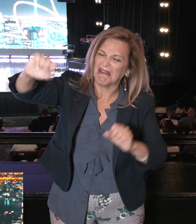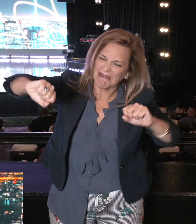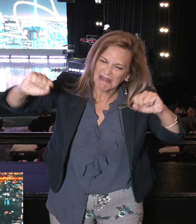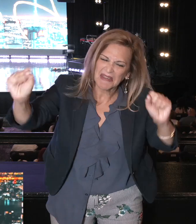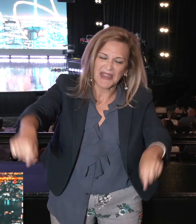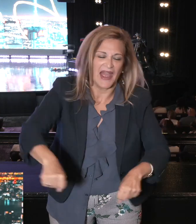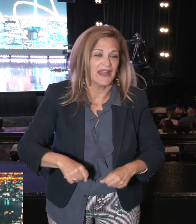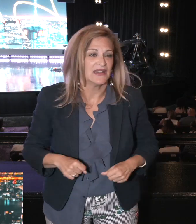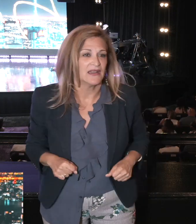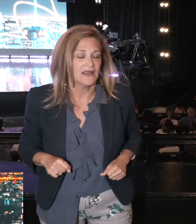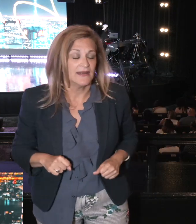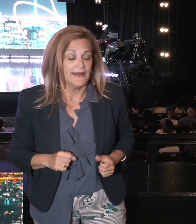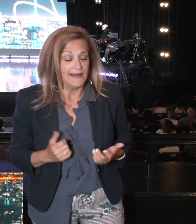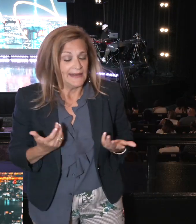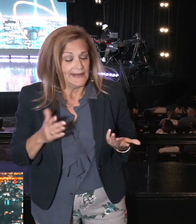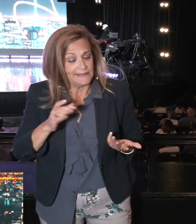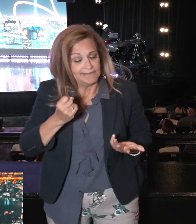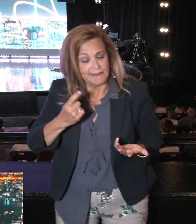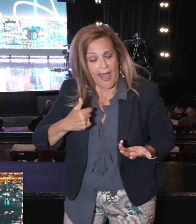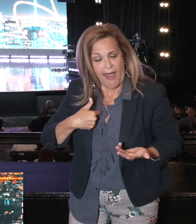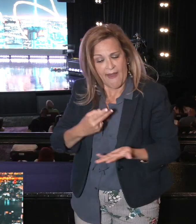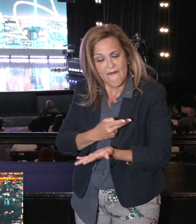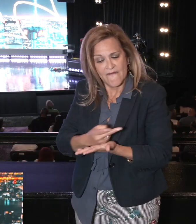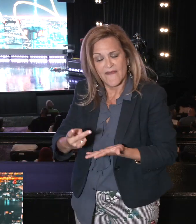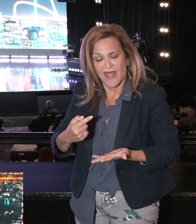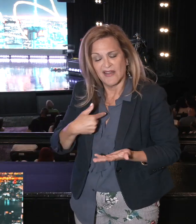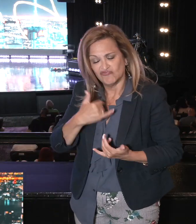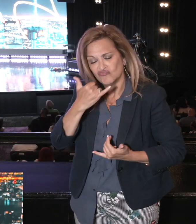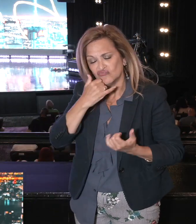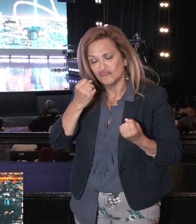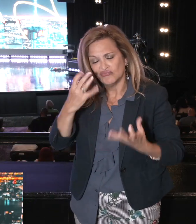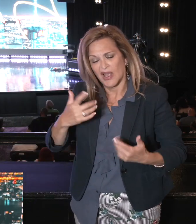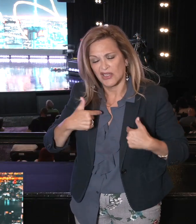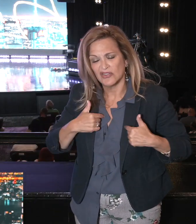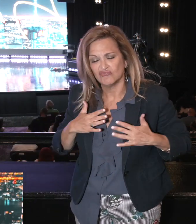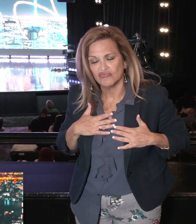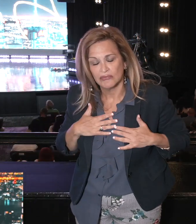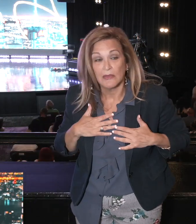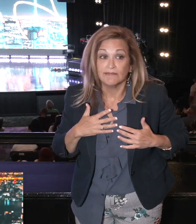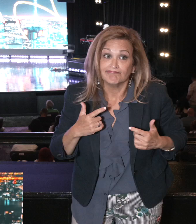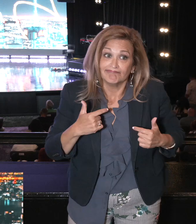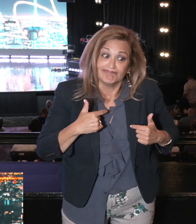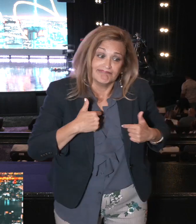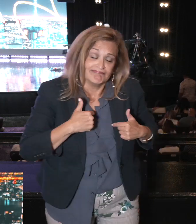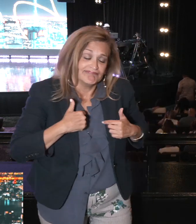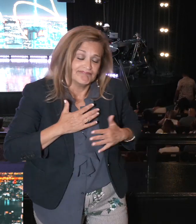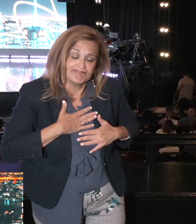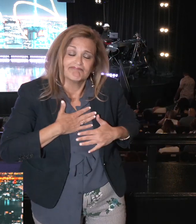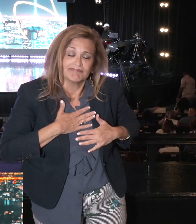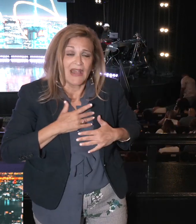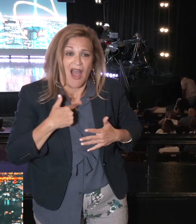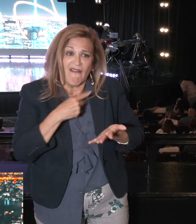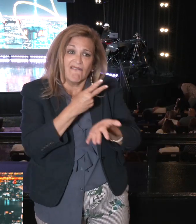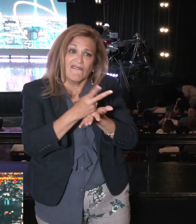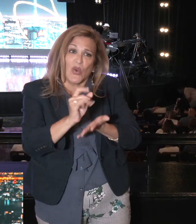Yeah but I failed miserably. Well I failed. I appreciate everything that my son said. But